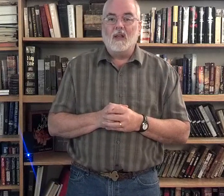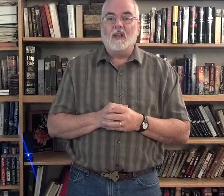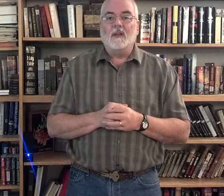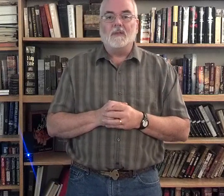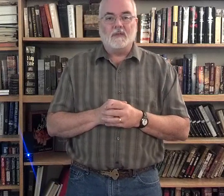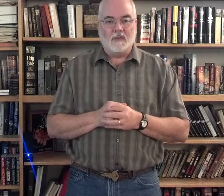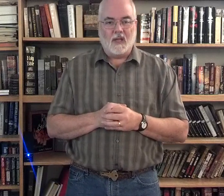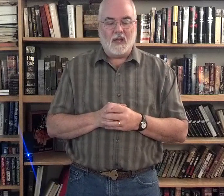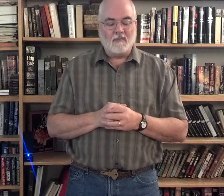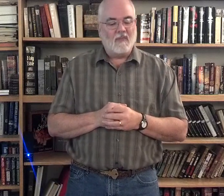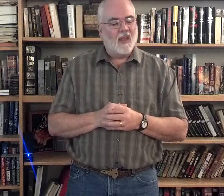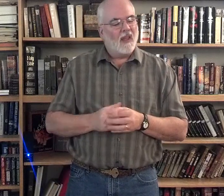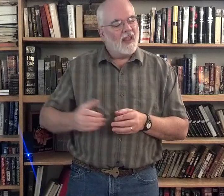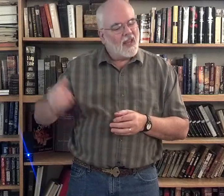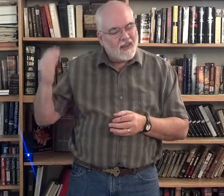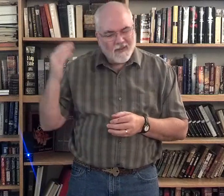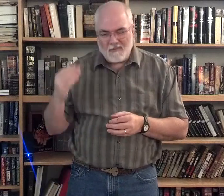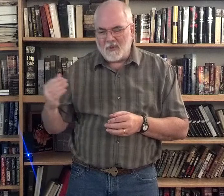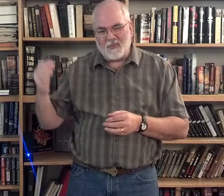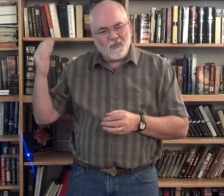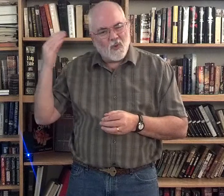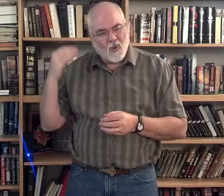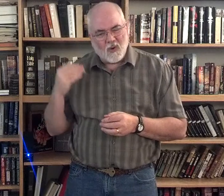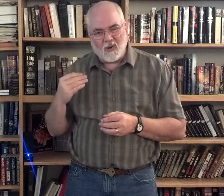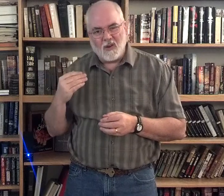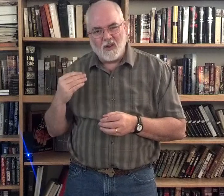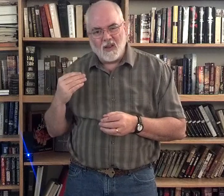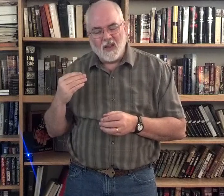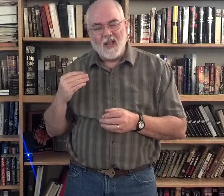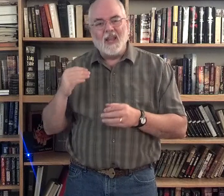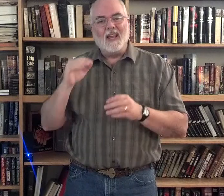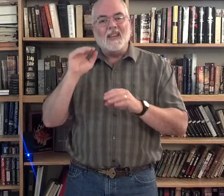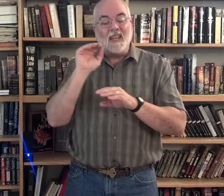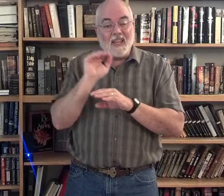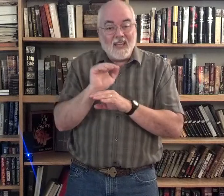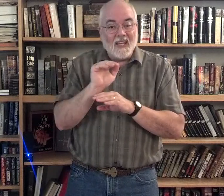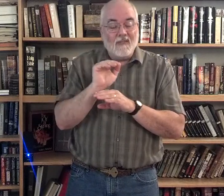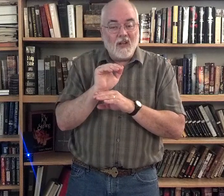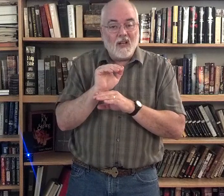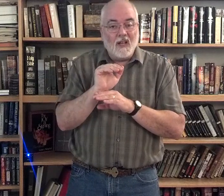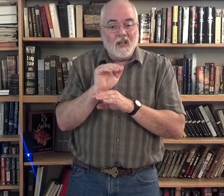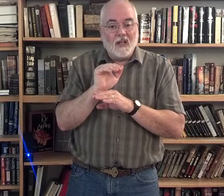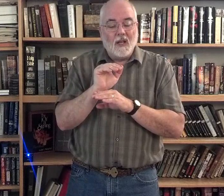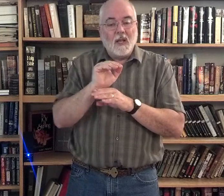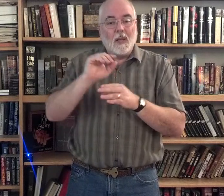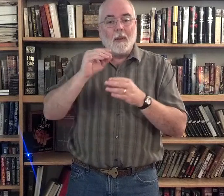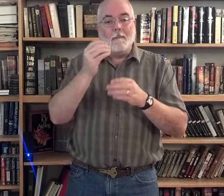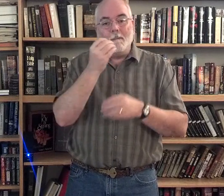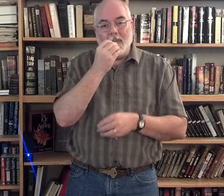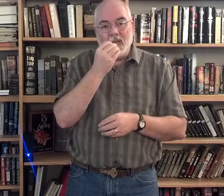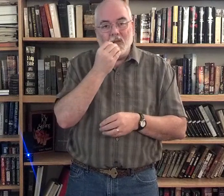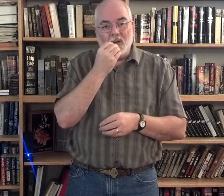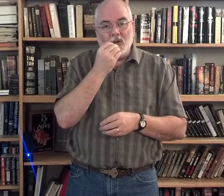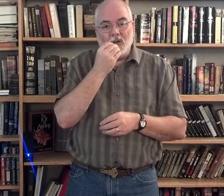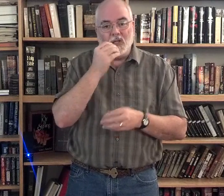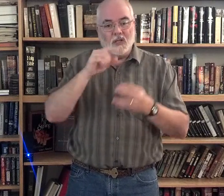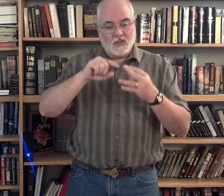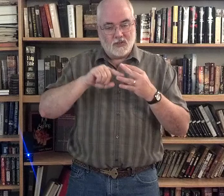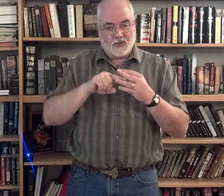Okay. Even before the evening meal started.